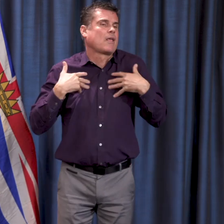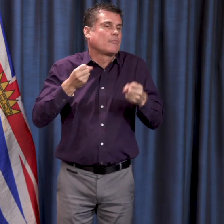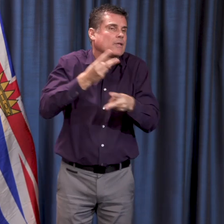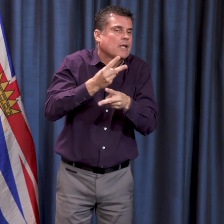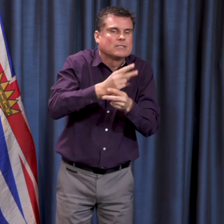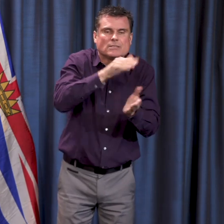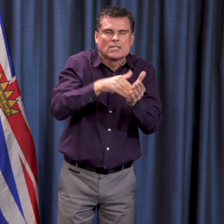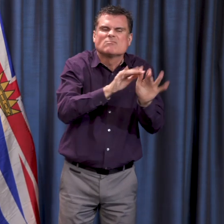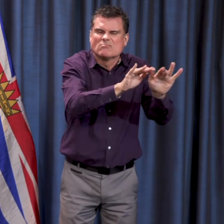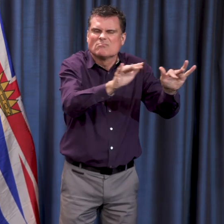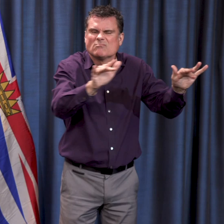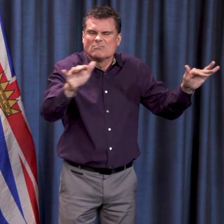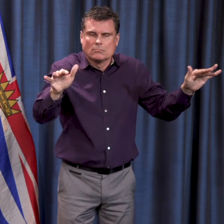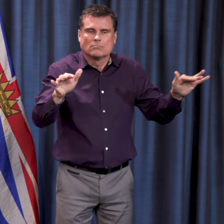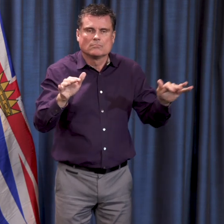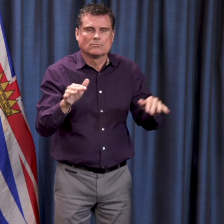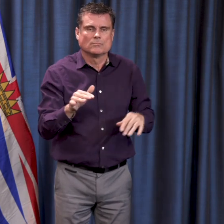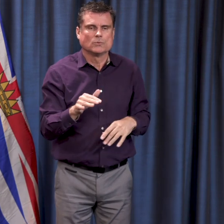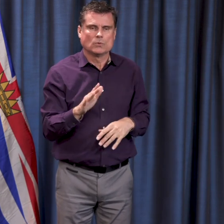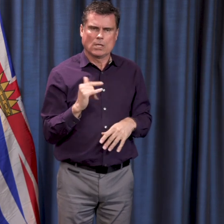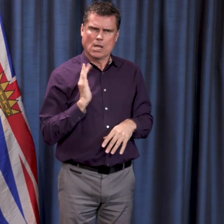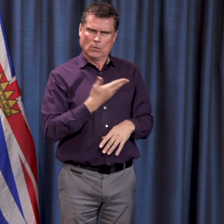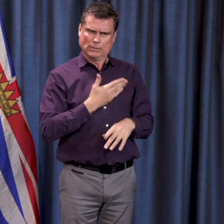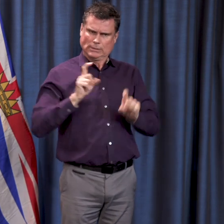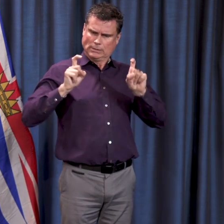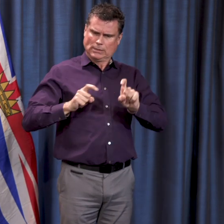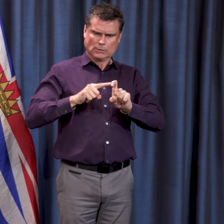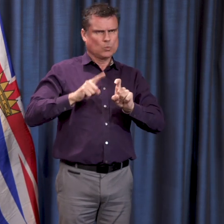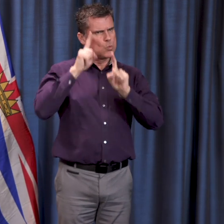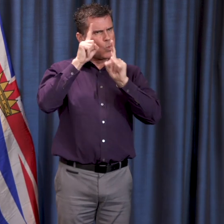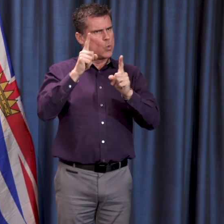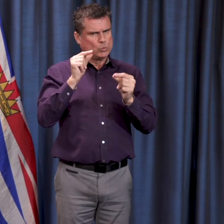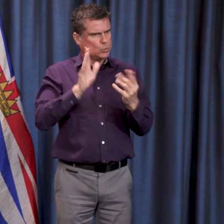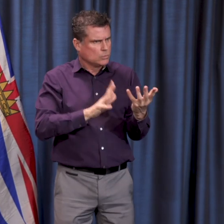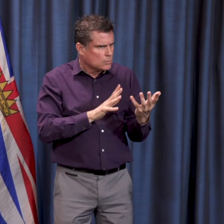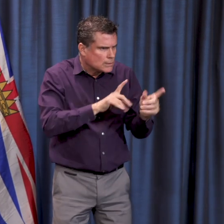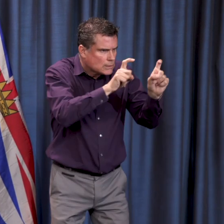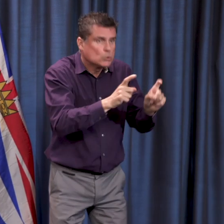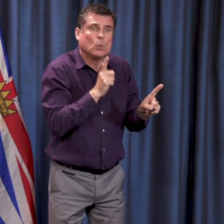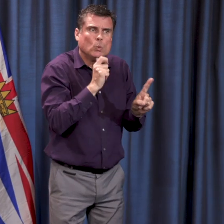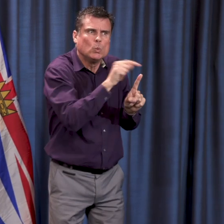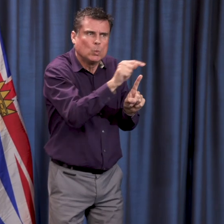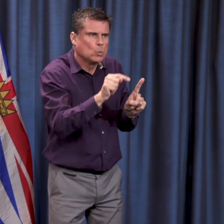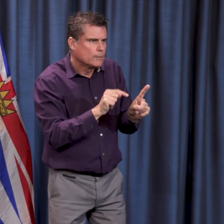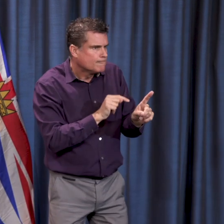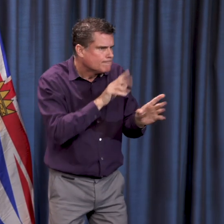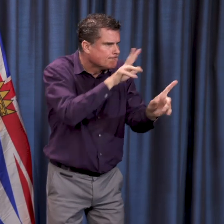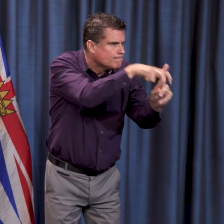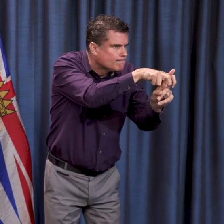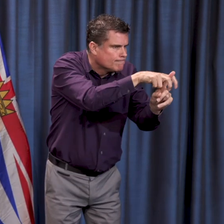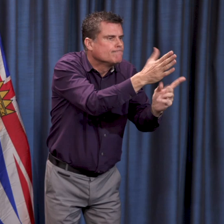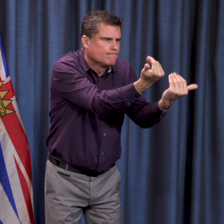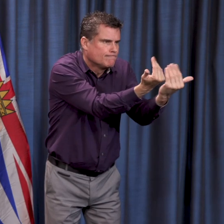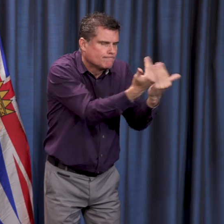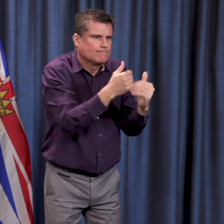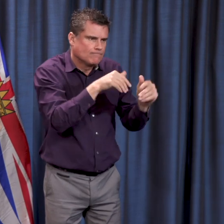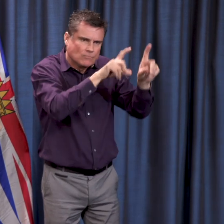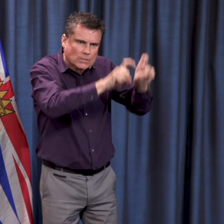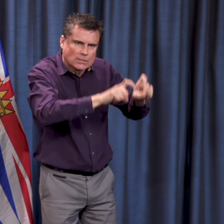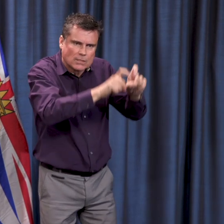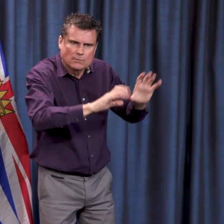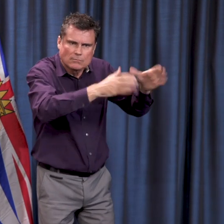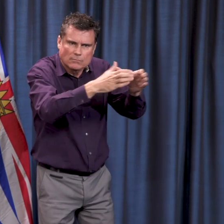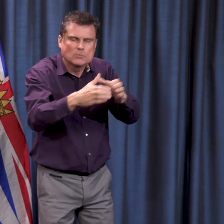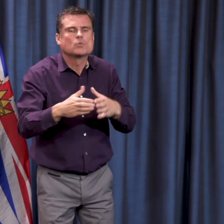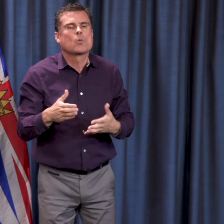strategy that we've had around testing. It's based on what they're doing in other countries and when we talk about test, test, test,